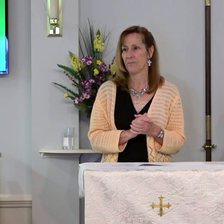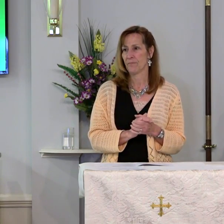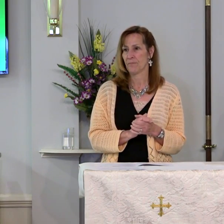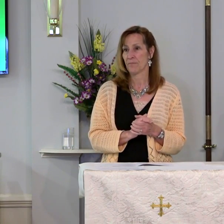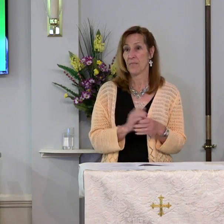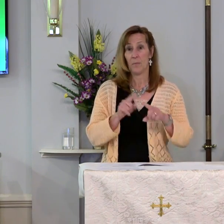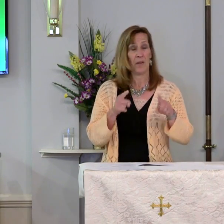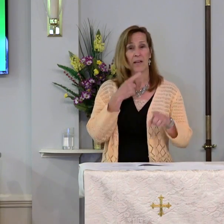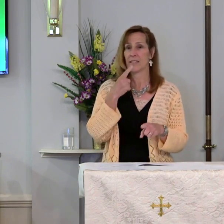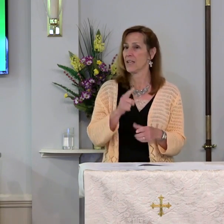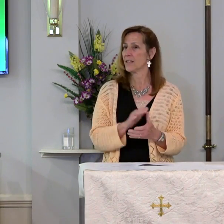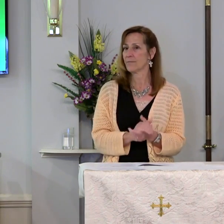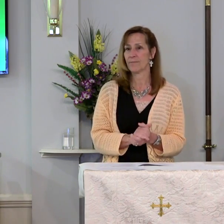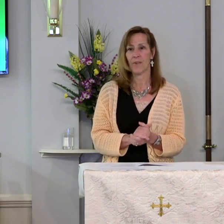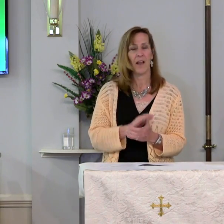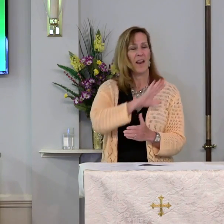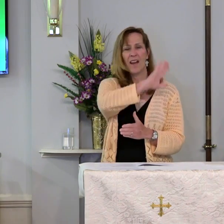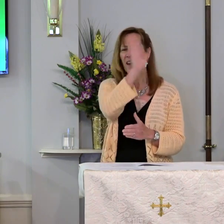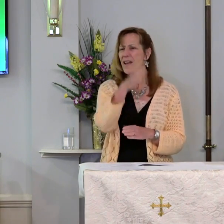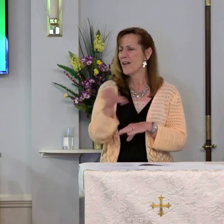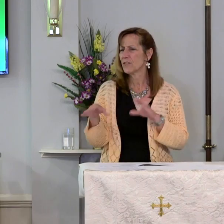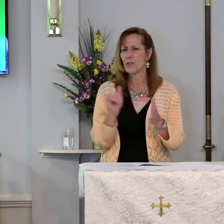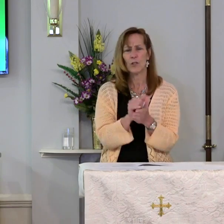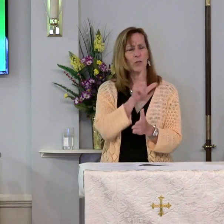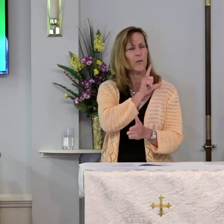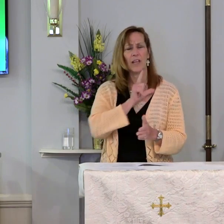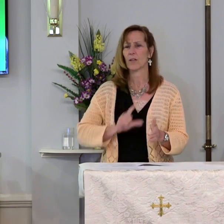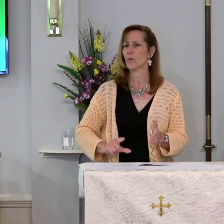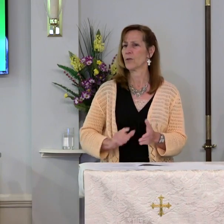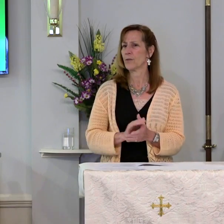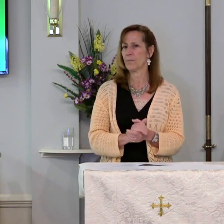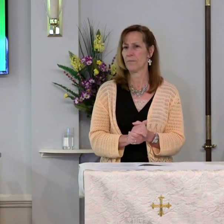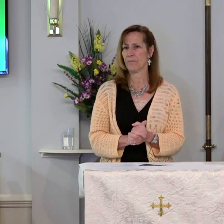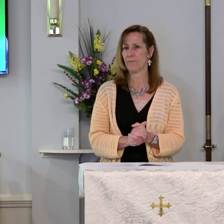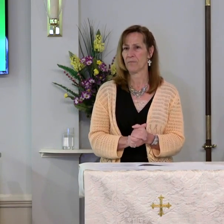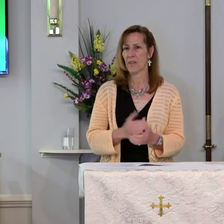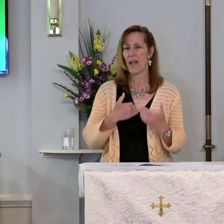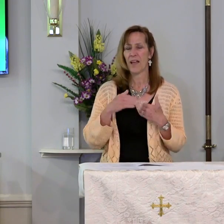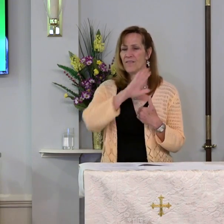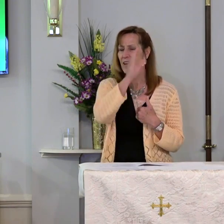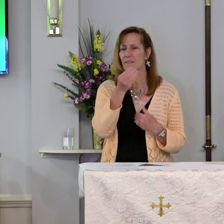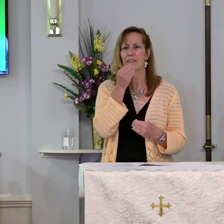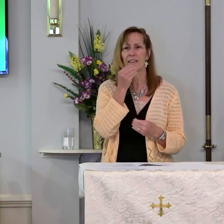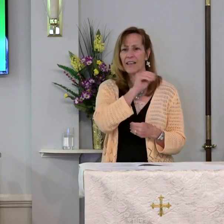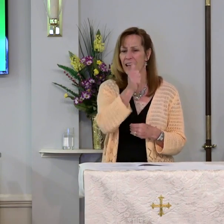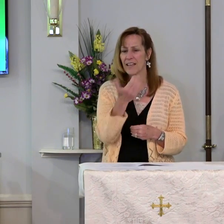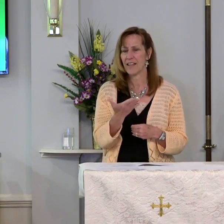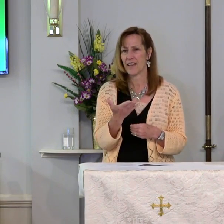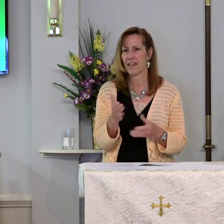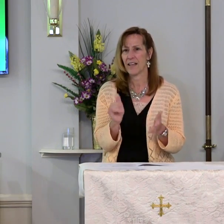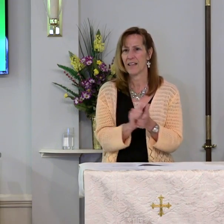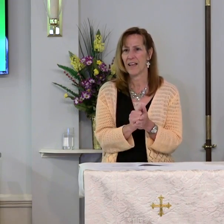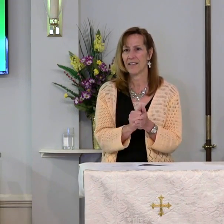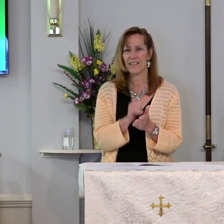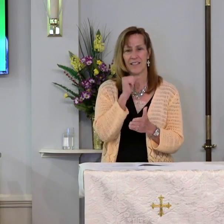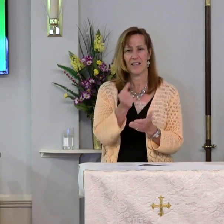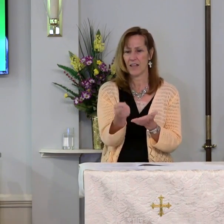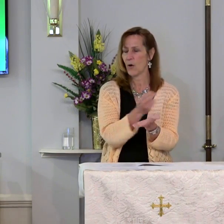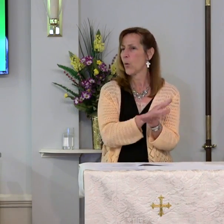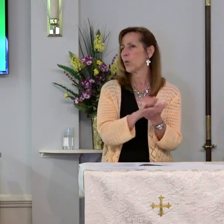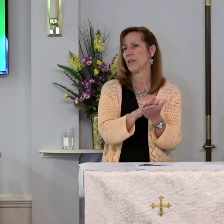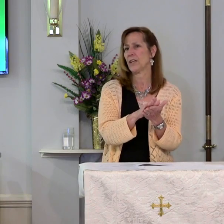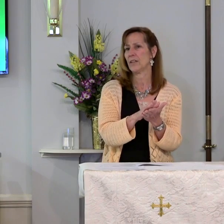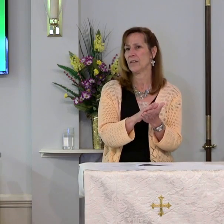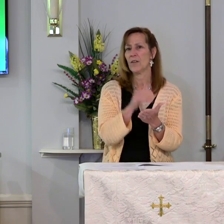But I said, I would never do that, Lord. I have never eaten anything that is unholy